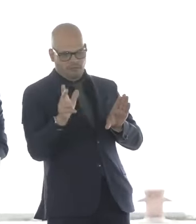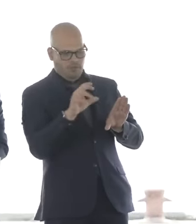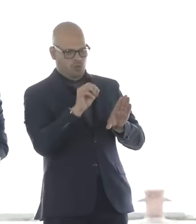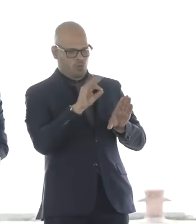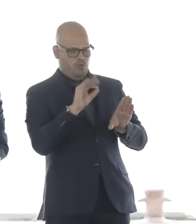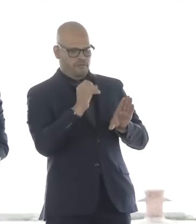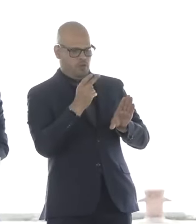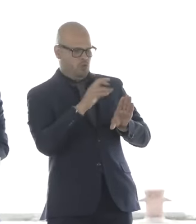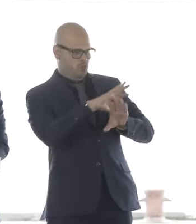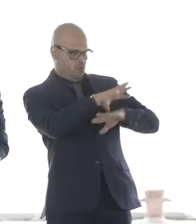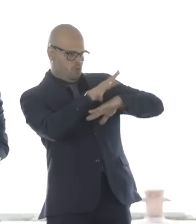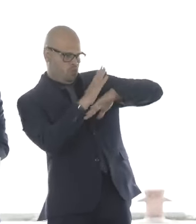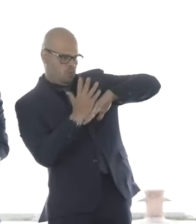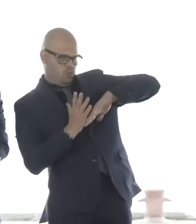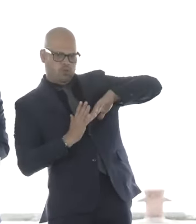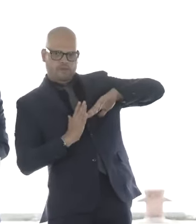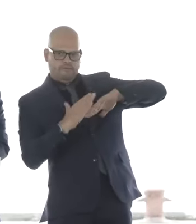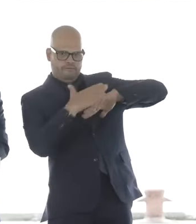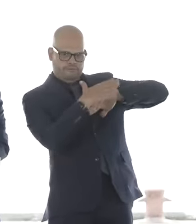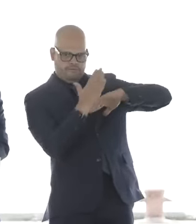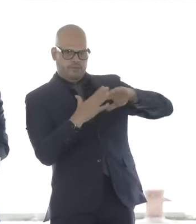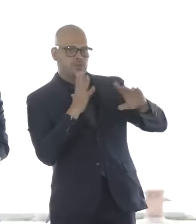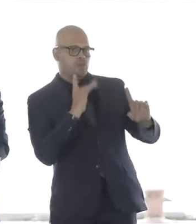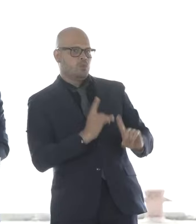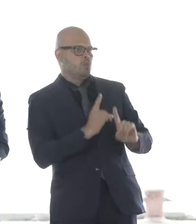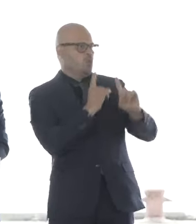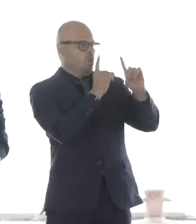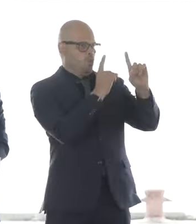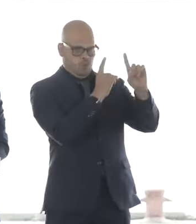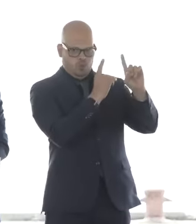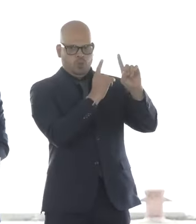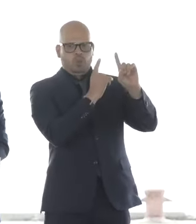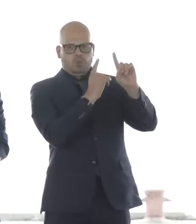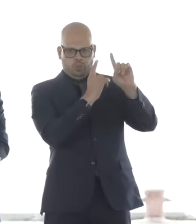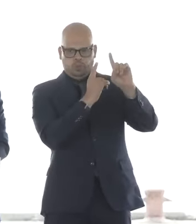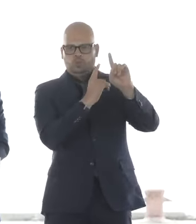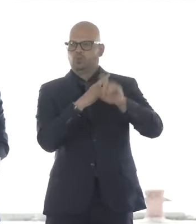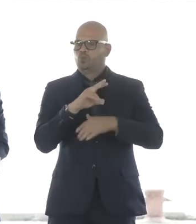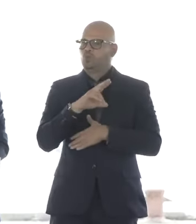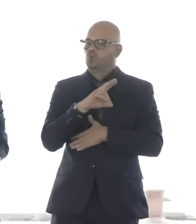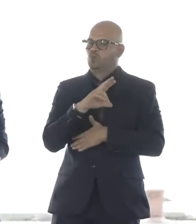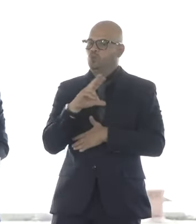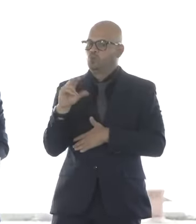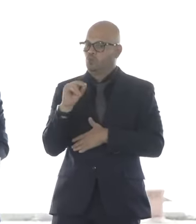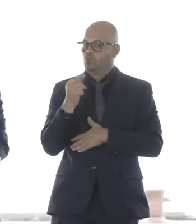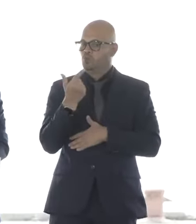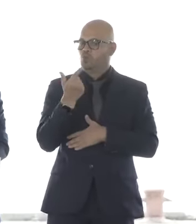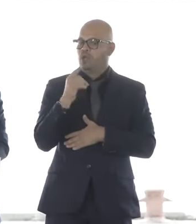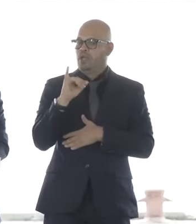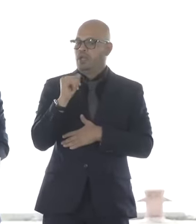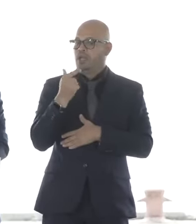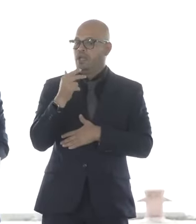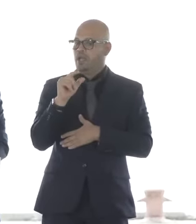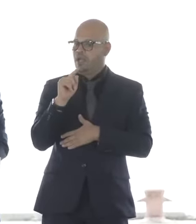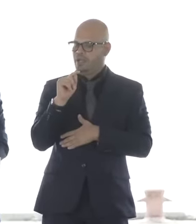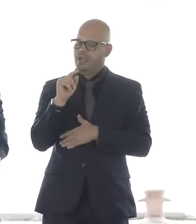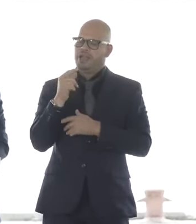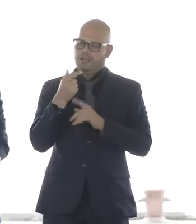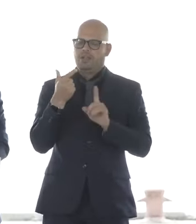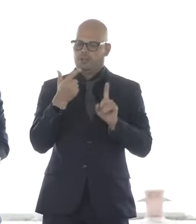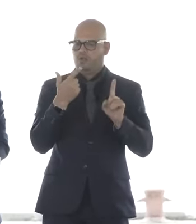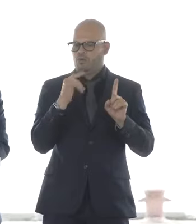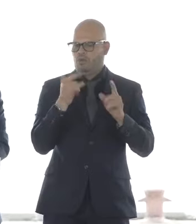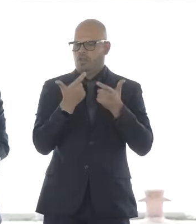gigawatts of offshore wind energy by the year 2030. That's enough power to meet the demand of 10